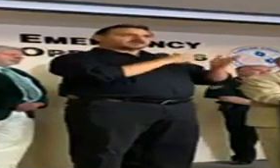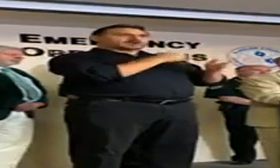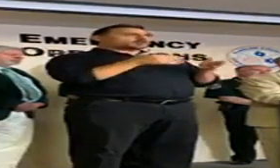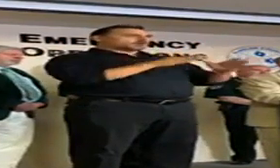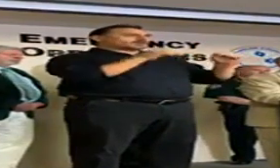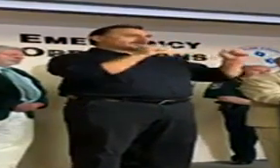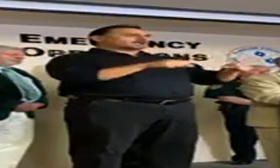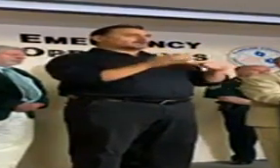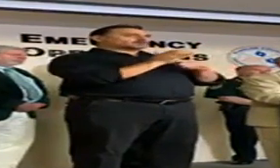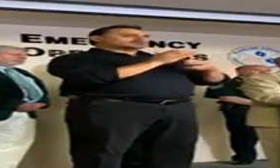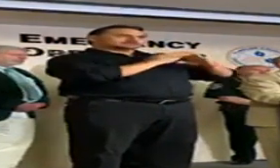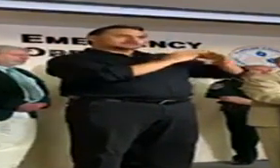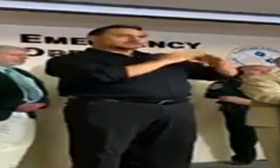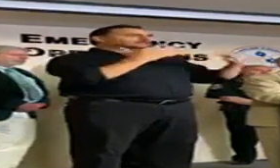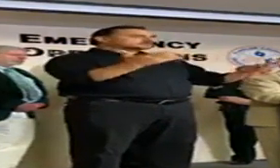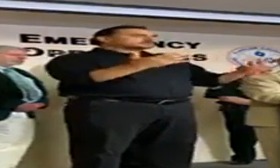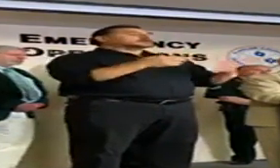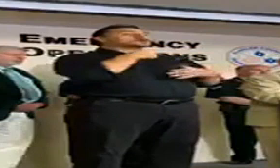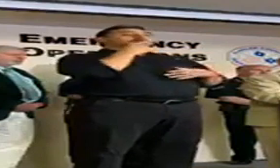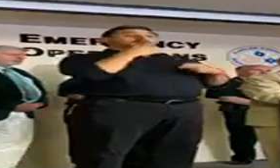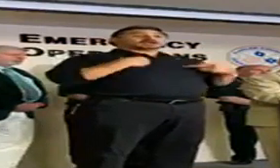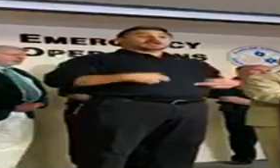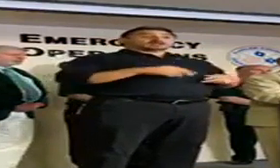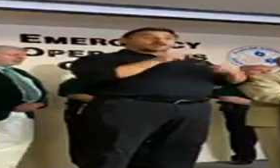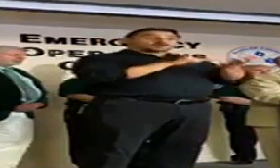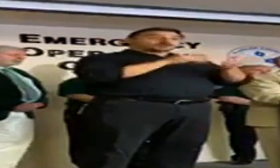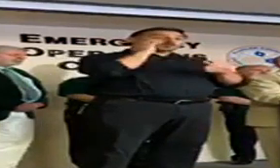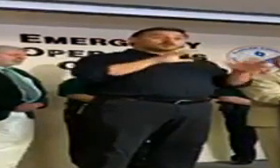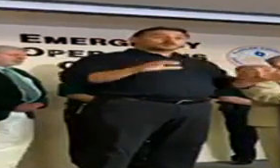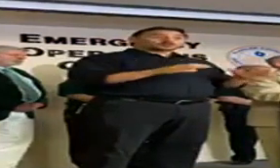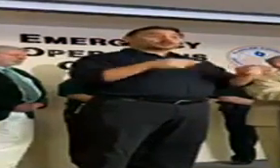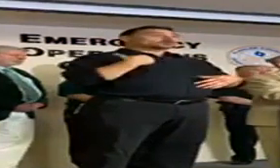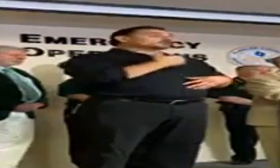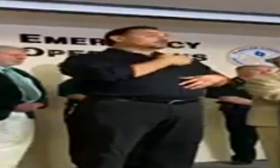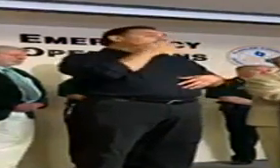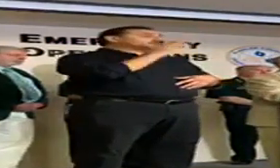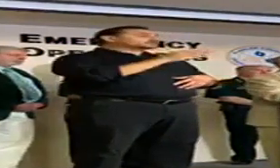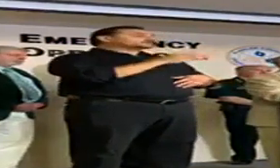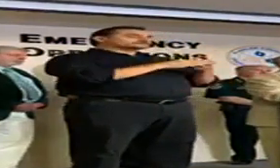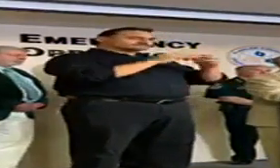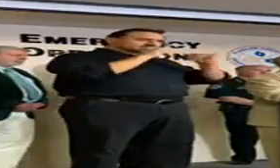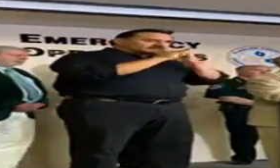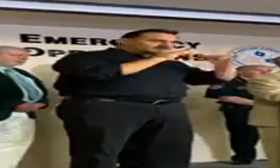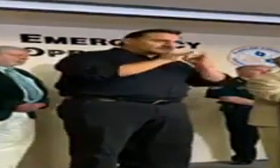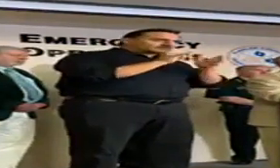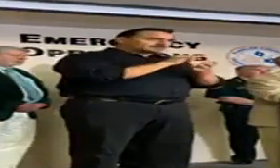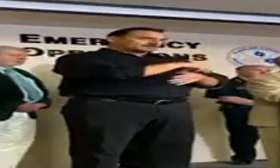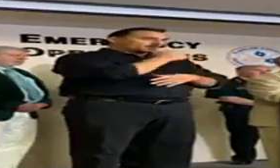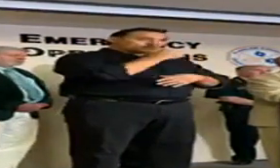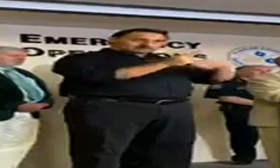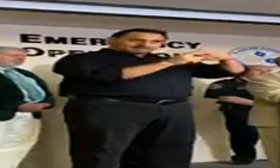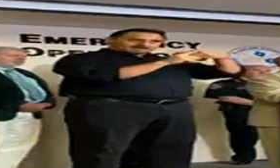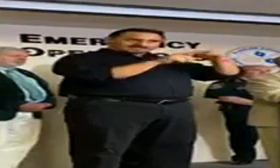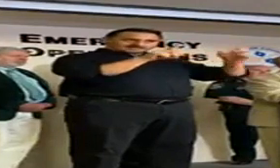of the disease. What our public health nurses will do is we will interview the patient who's been tested